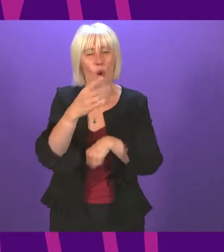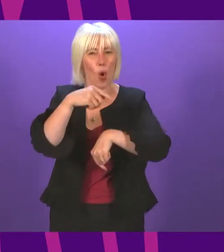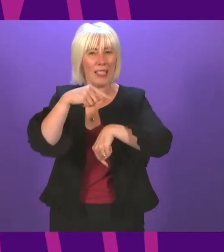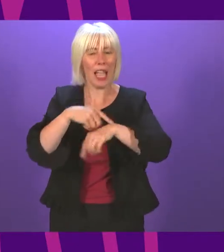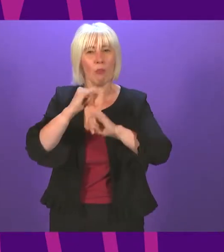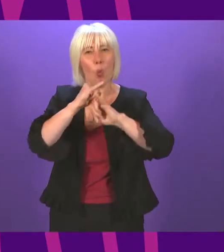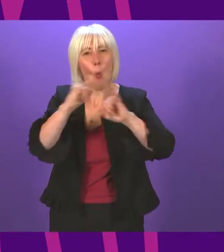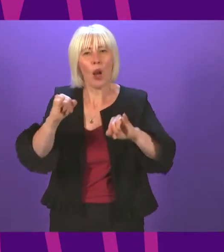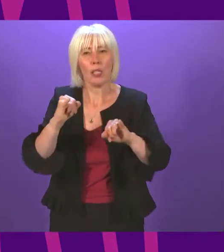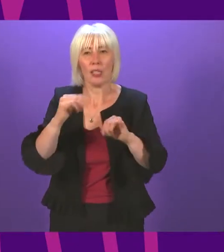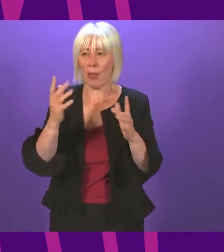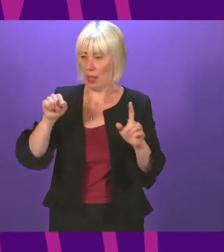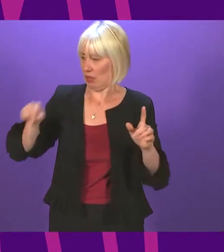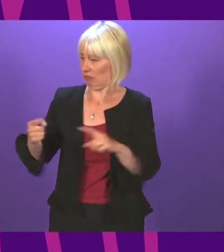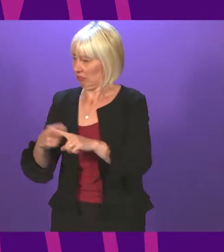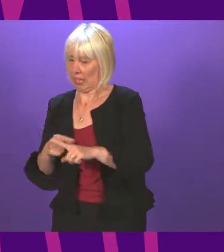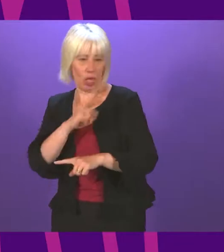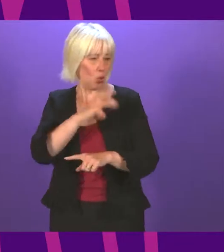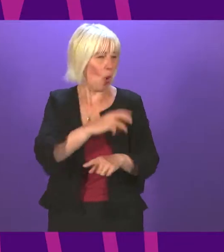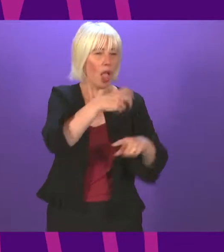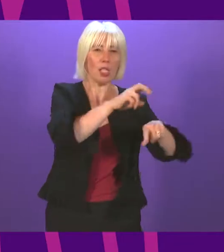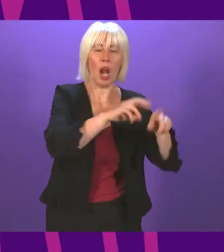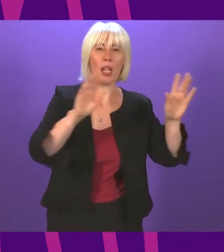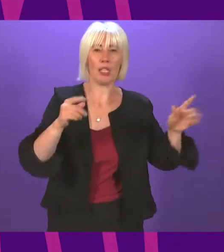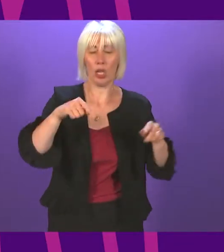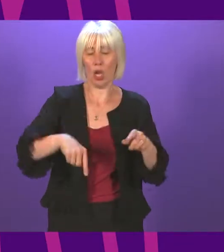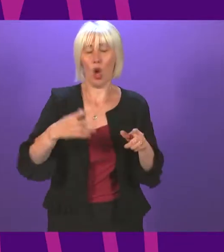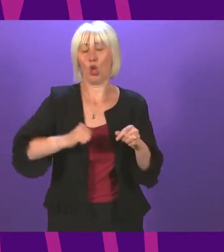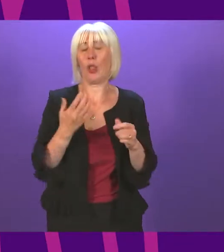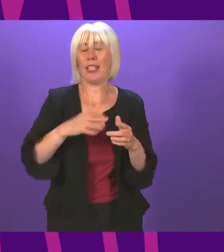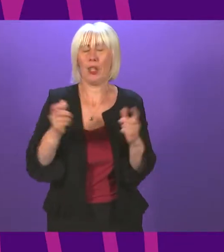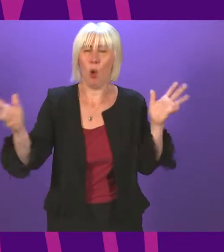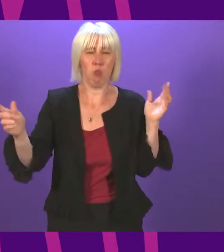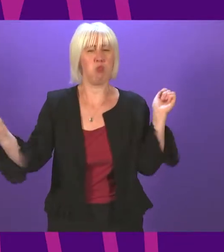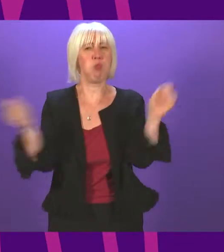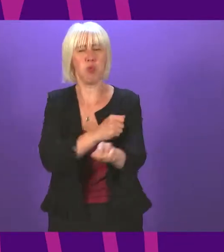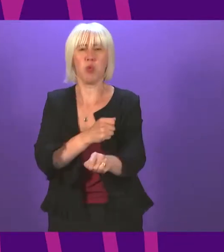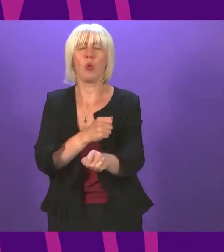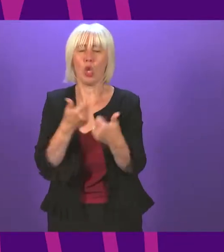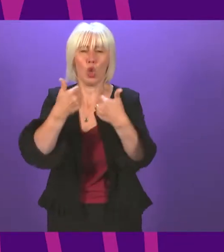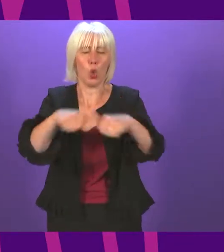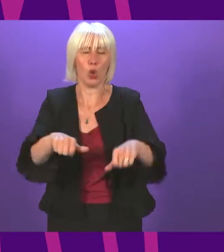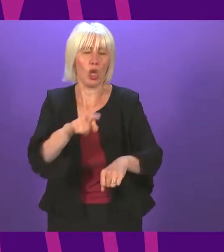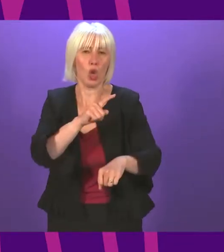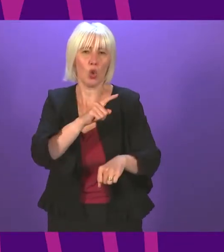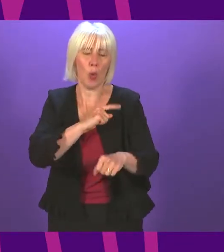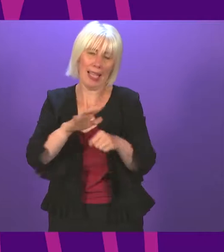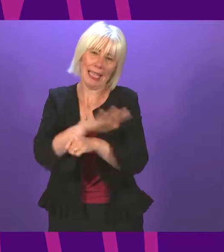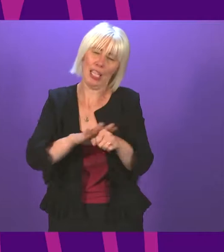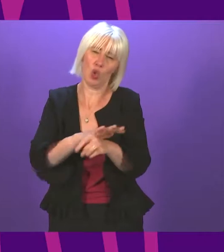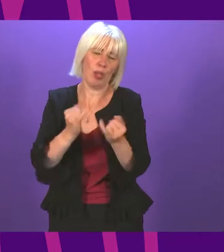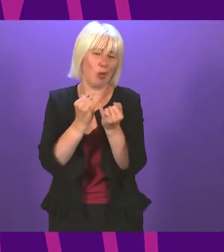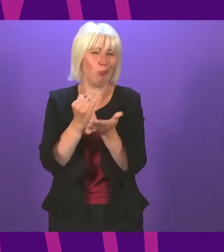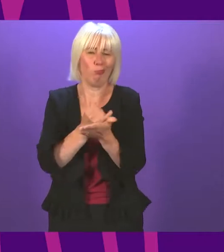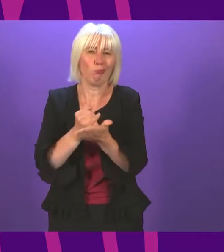of these islands. Scotland needs radical solutions to that, but only because things have got so bad. It also needs a new government